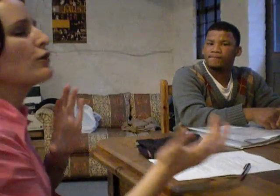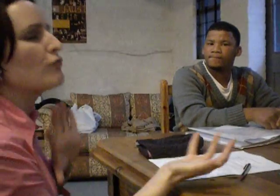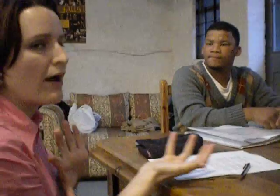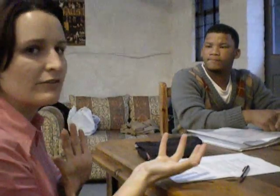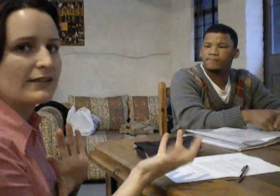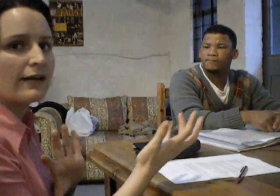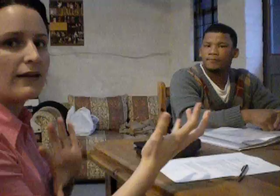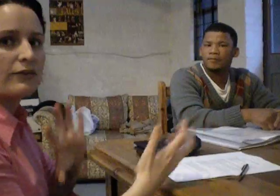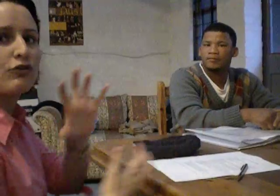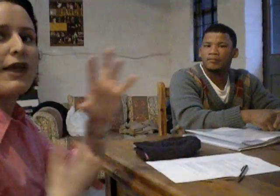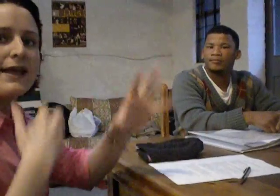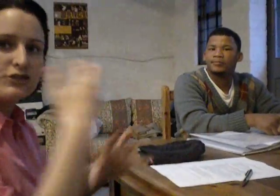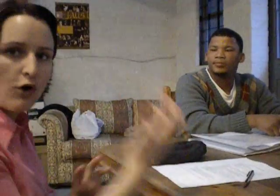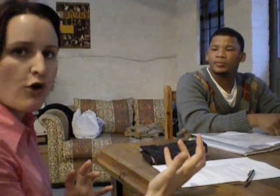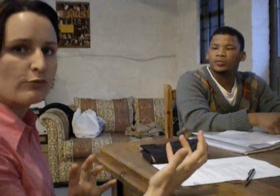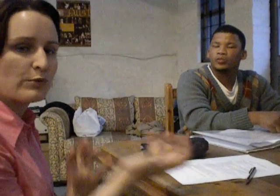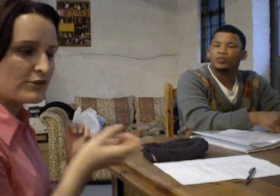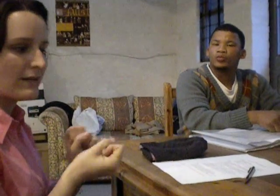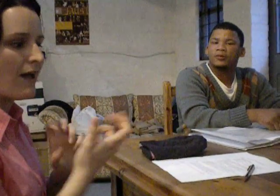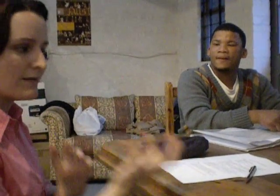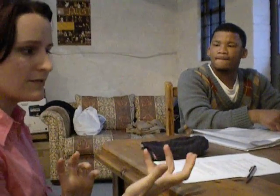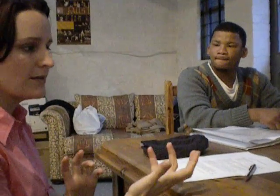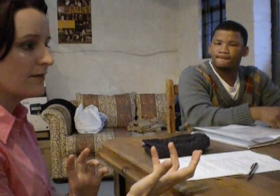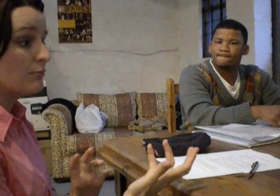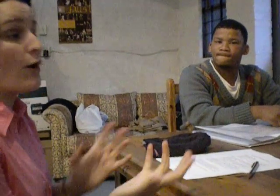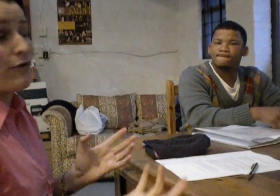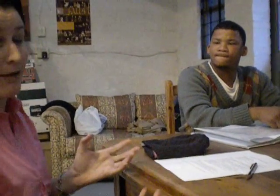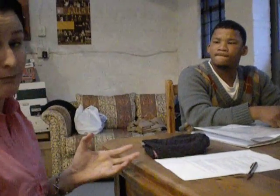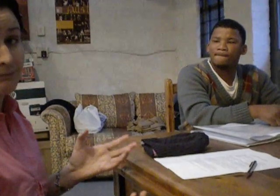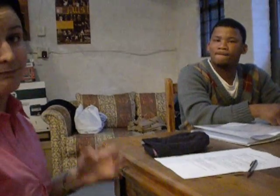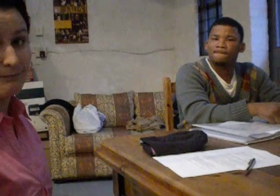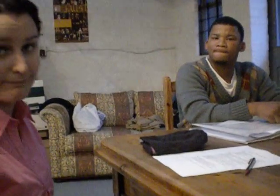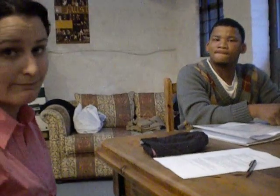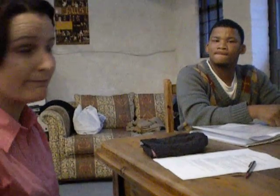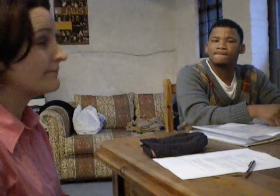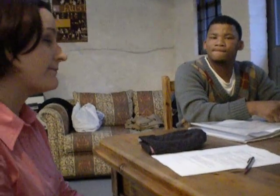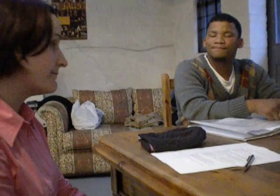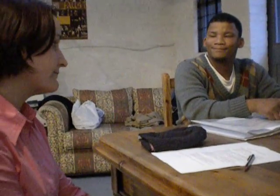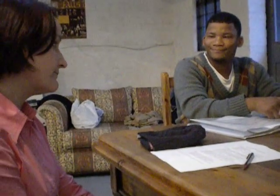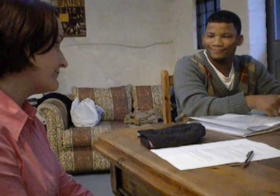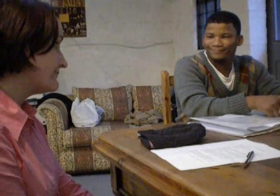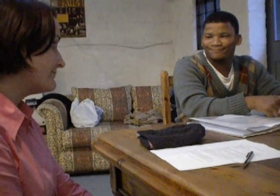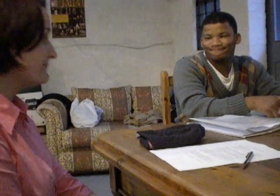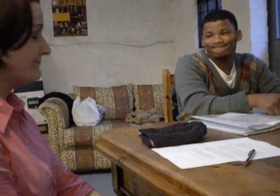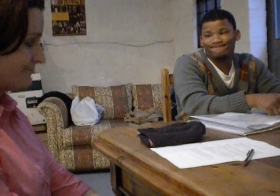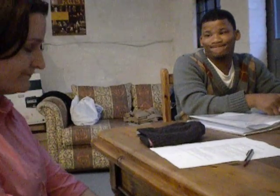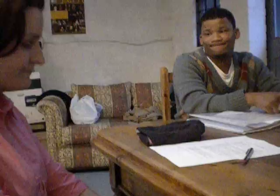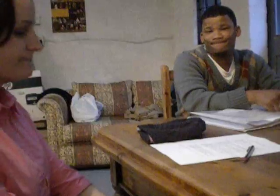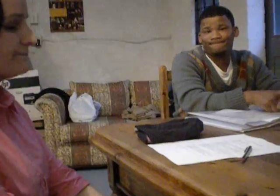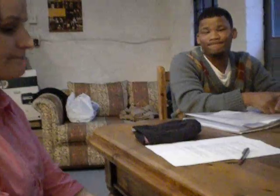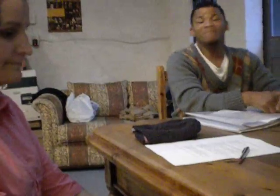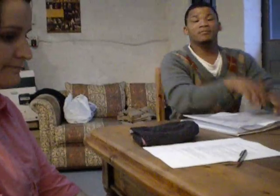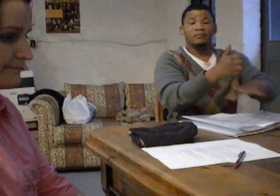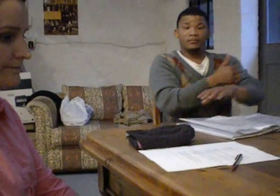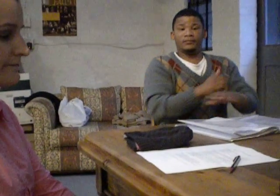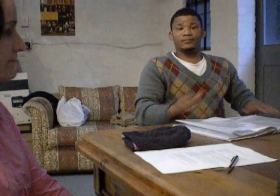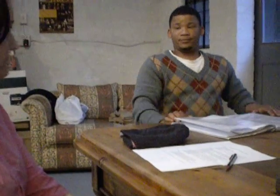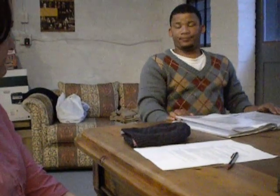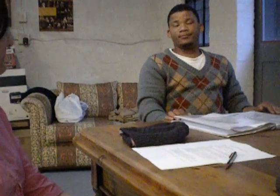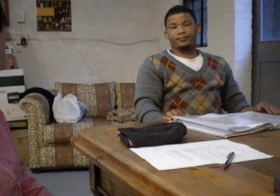work around it and create your own personalised program. Right. Right. Cool. And I should definitely use the